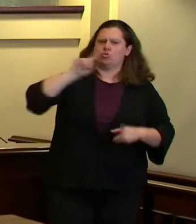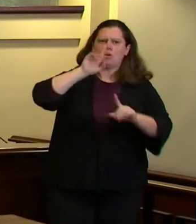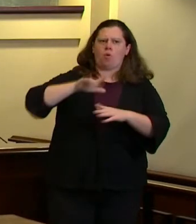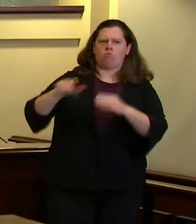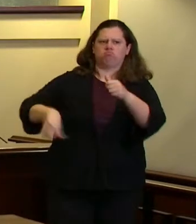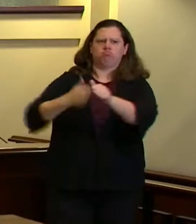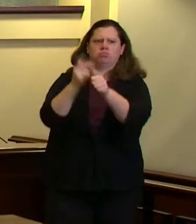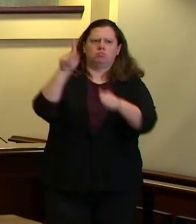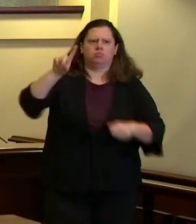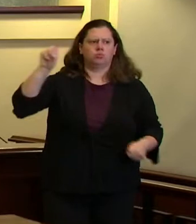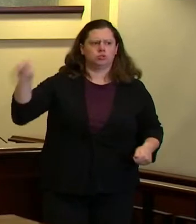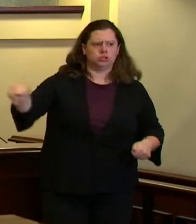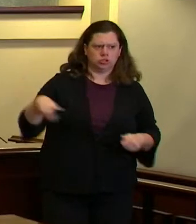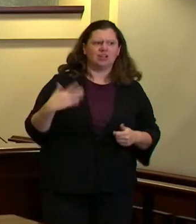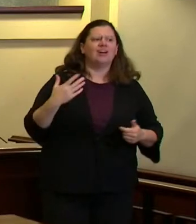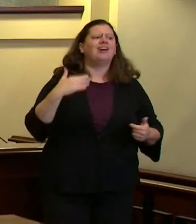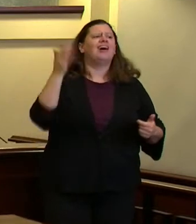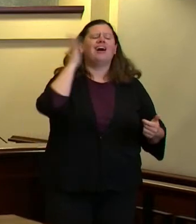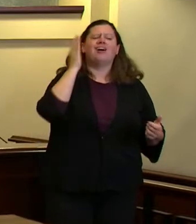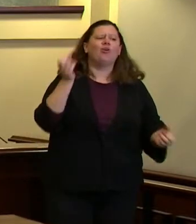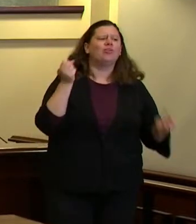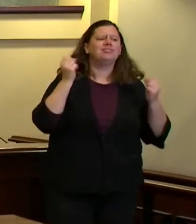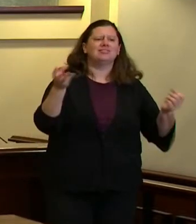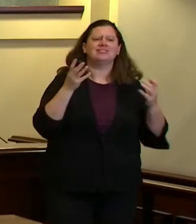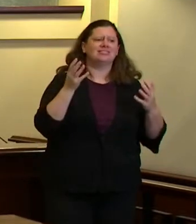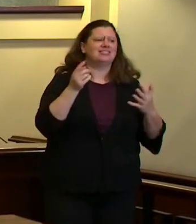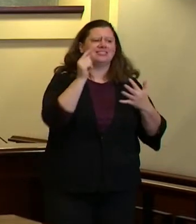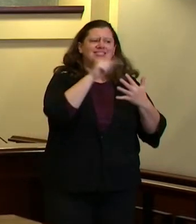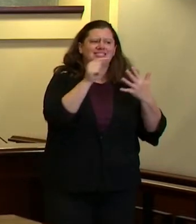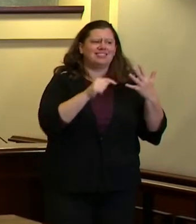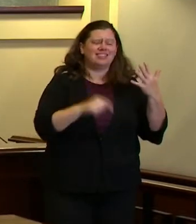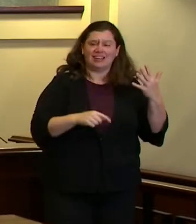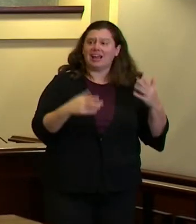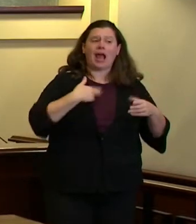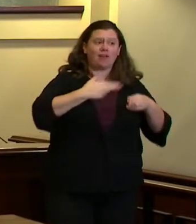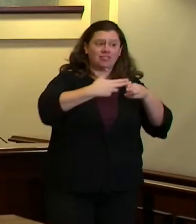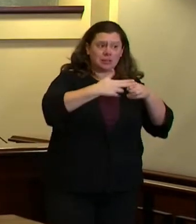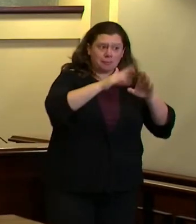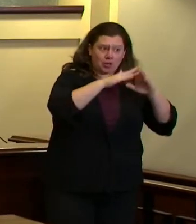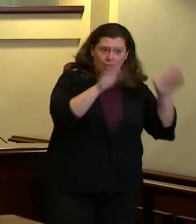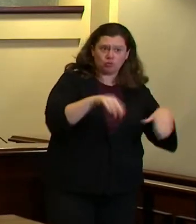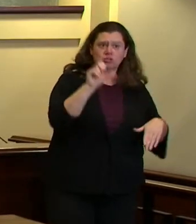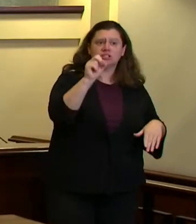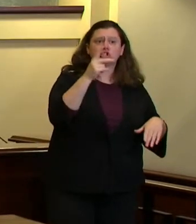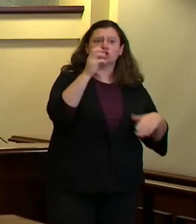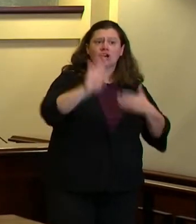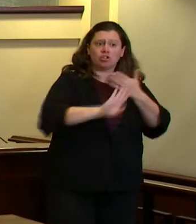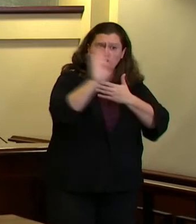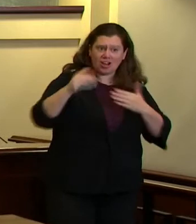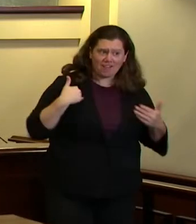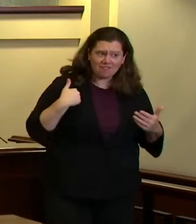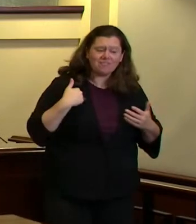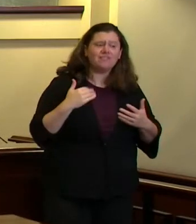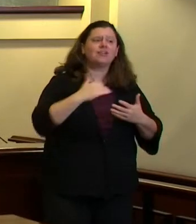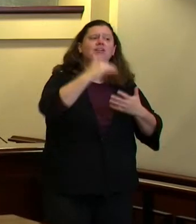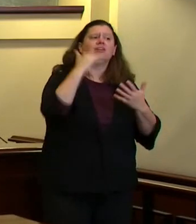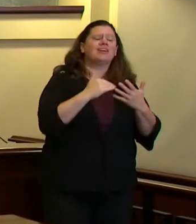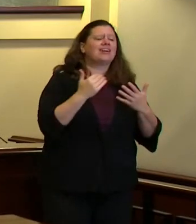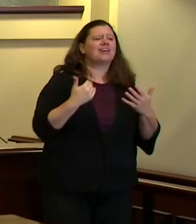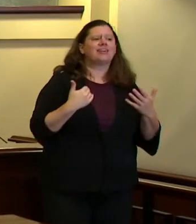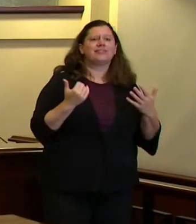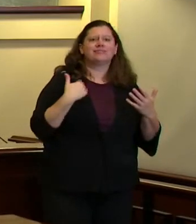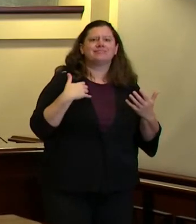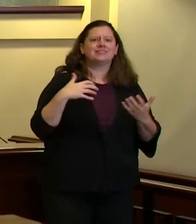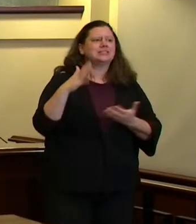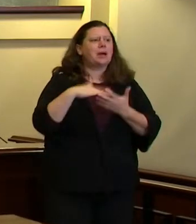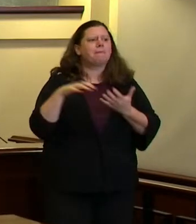lots of amazing super housing shelters or traditional housing shelters that are mixed with mental